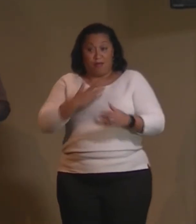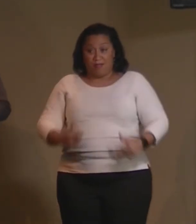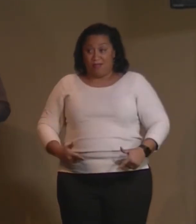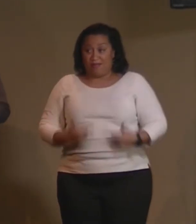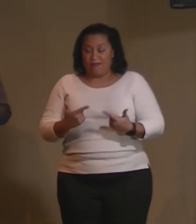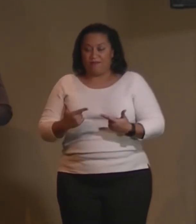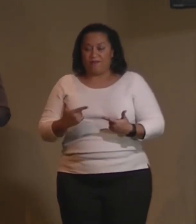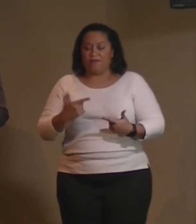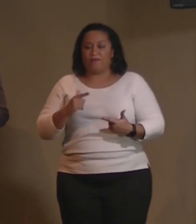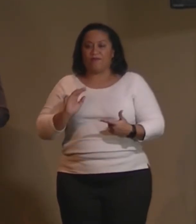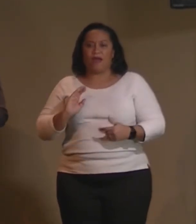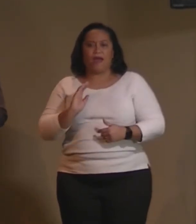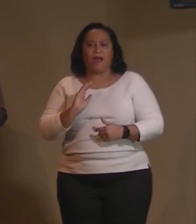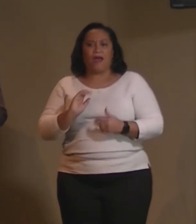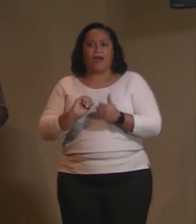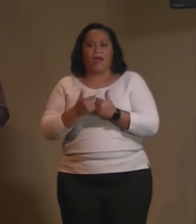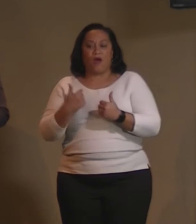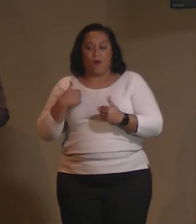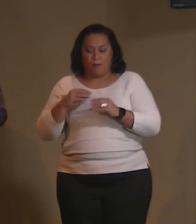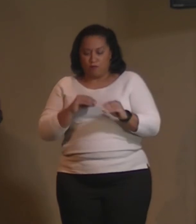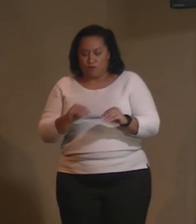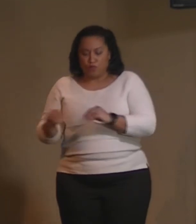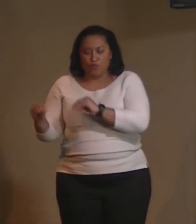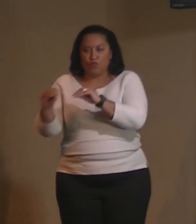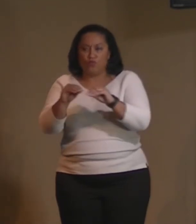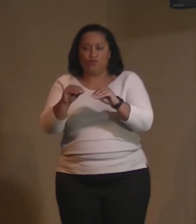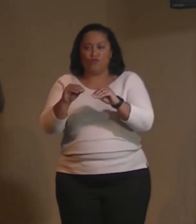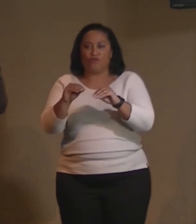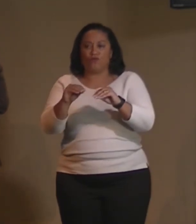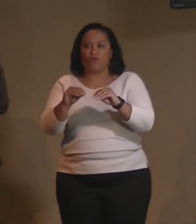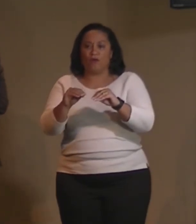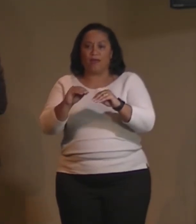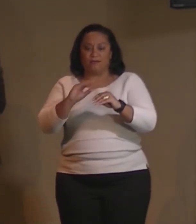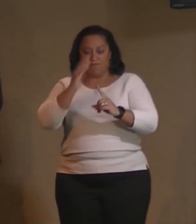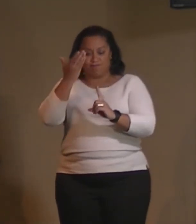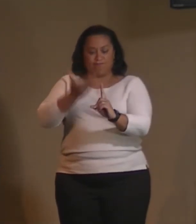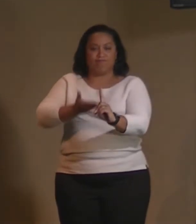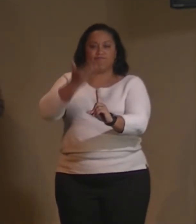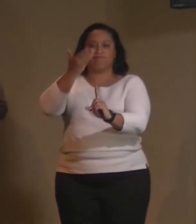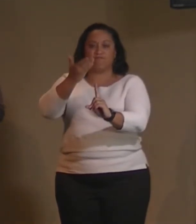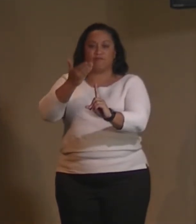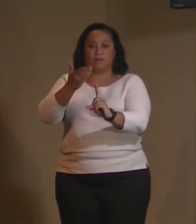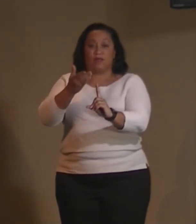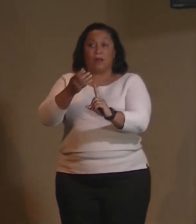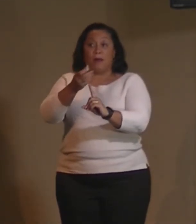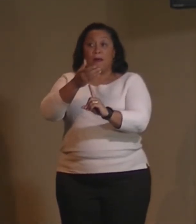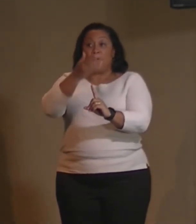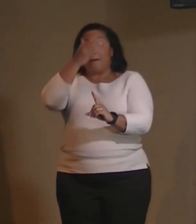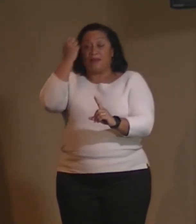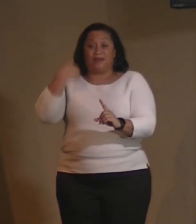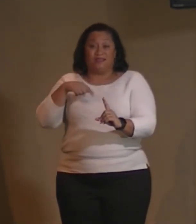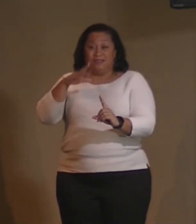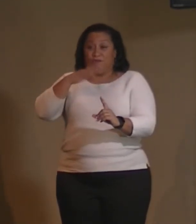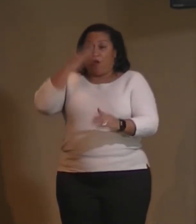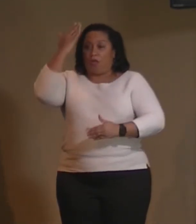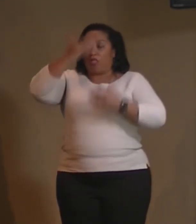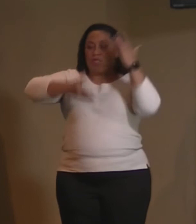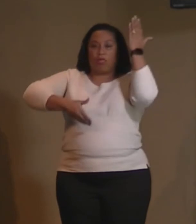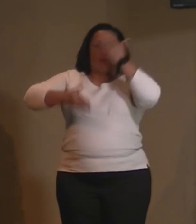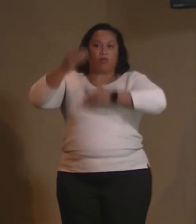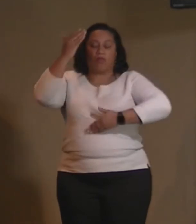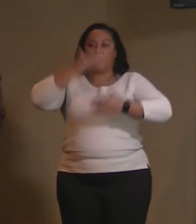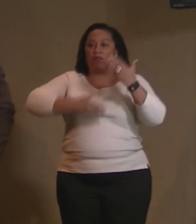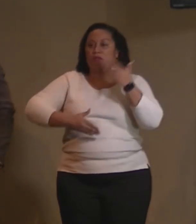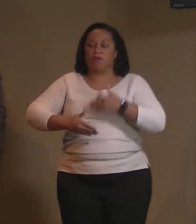move, and have my beingness. Because if we don't pay any attention to this, then we don't know if we are